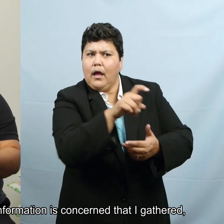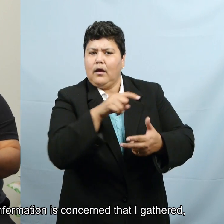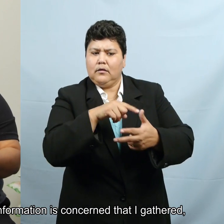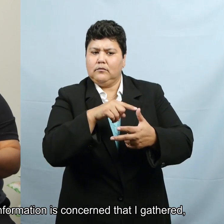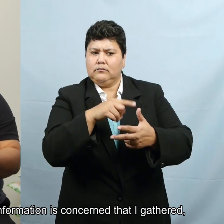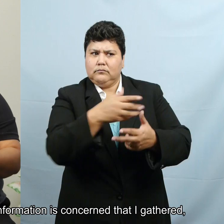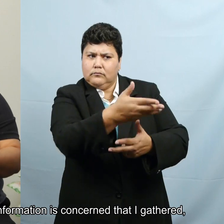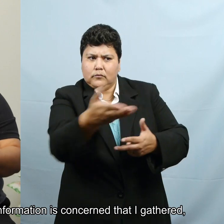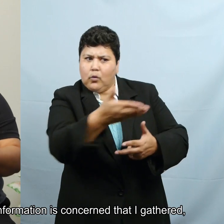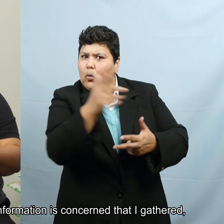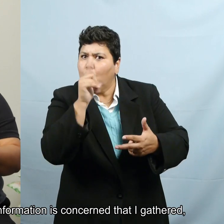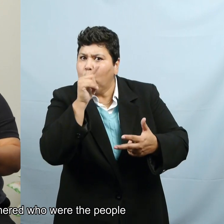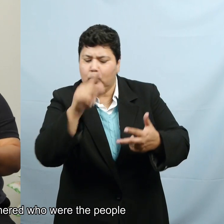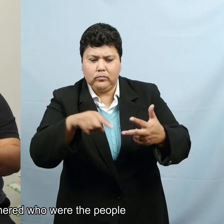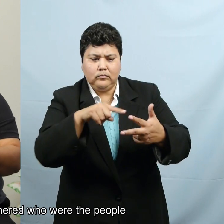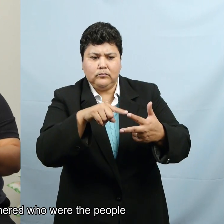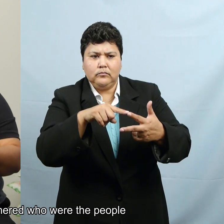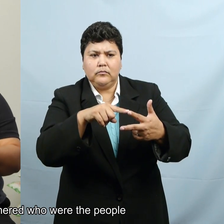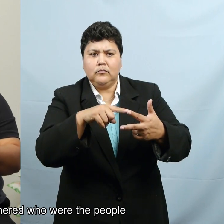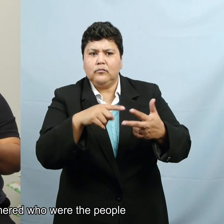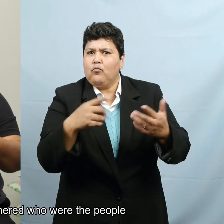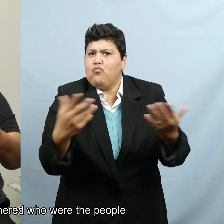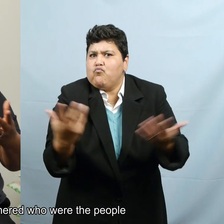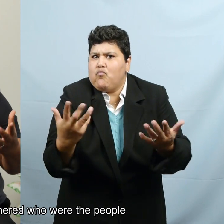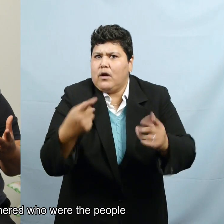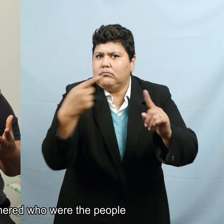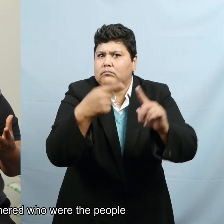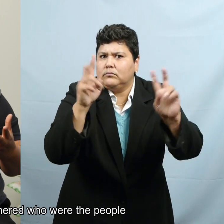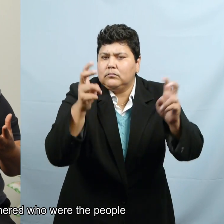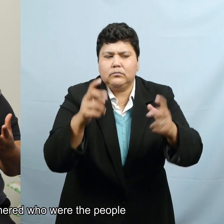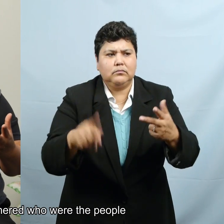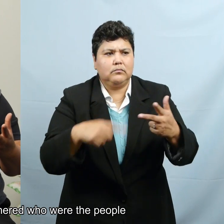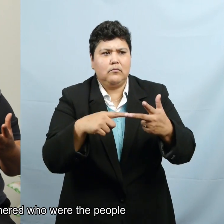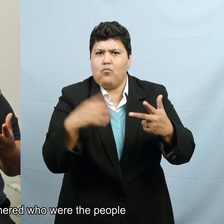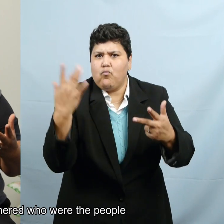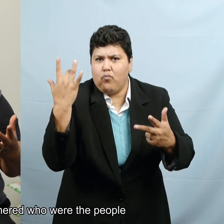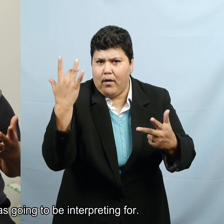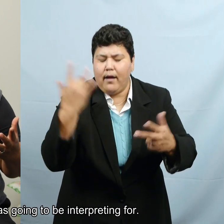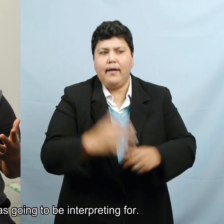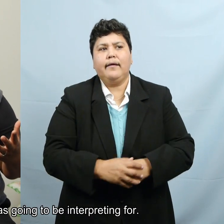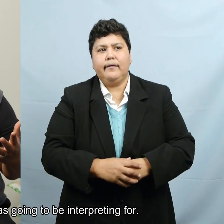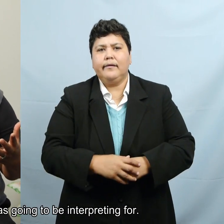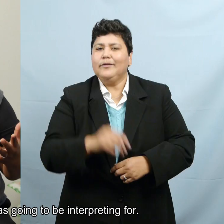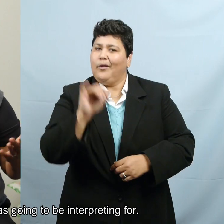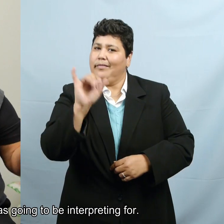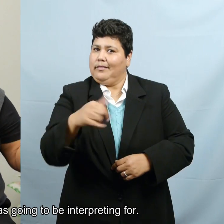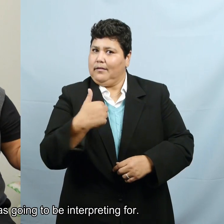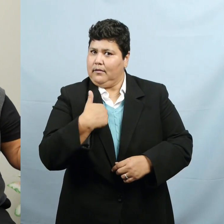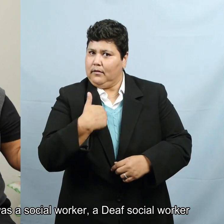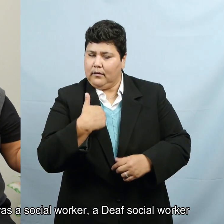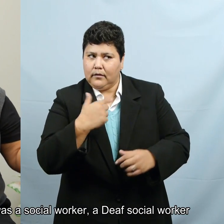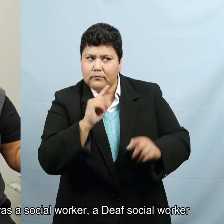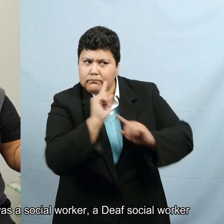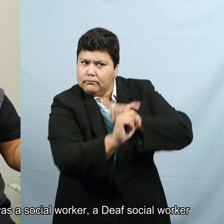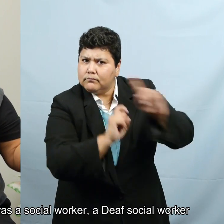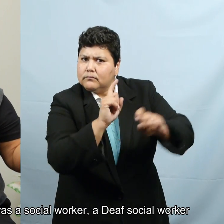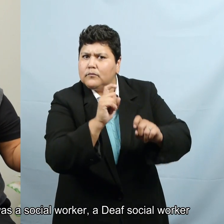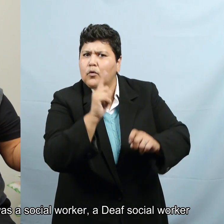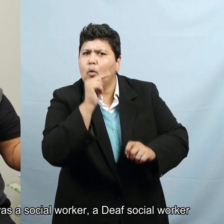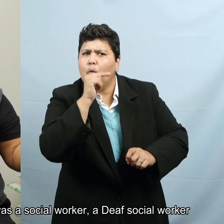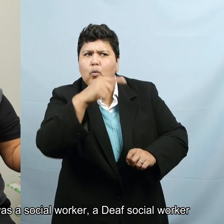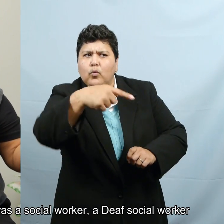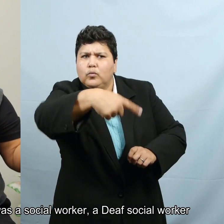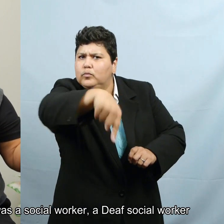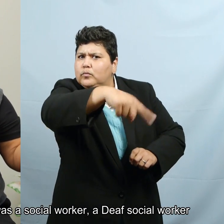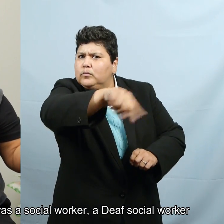that I gathered, I gathered who were the people I was going to be interpreting for. So in this case it was